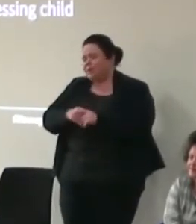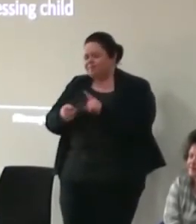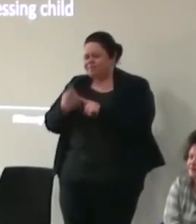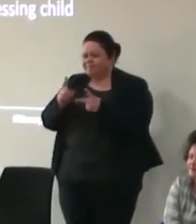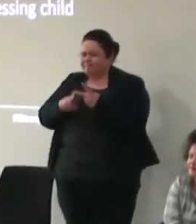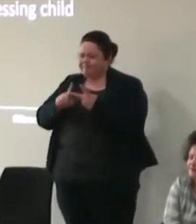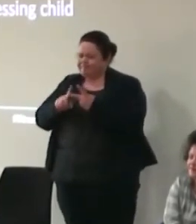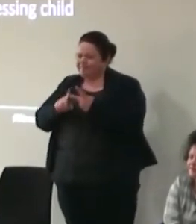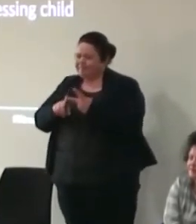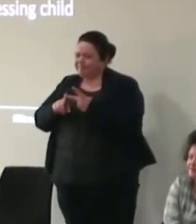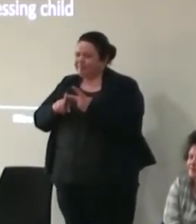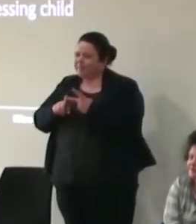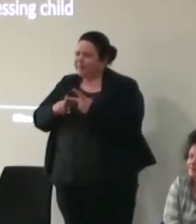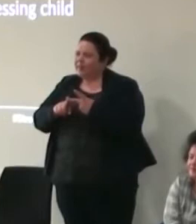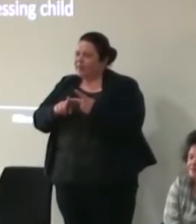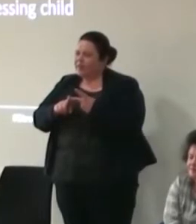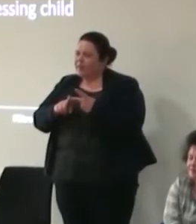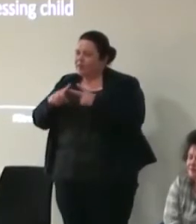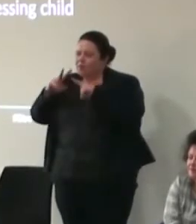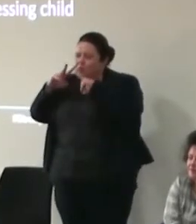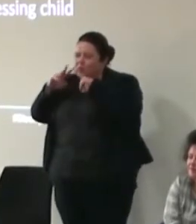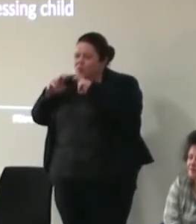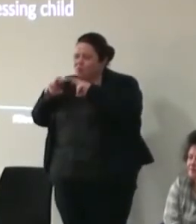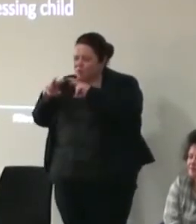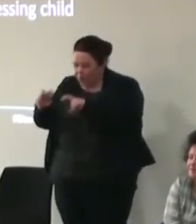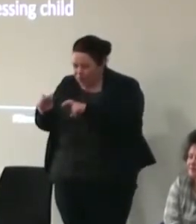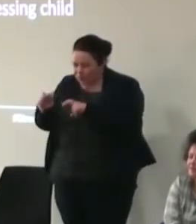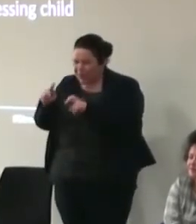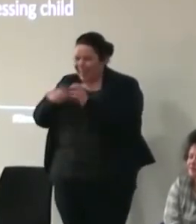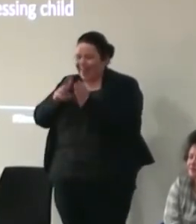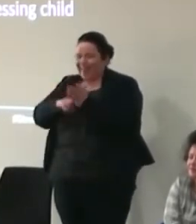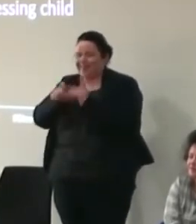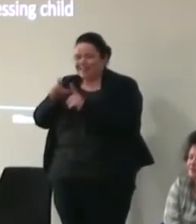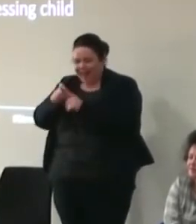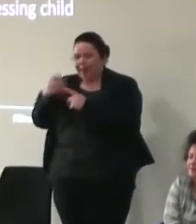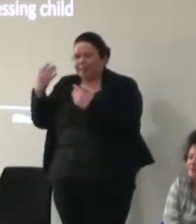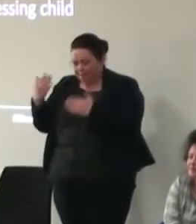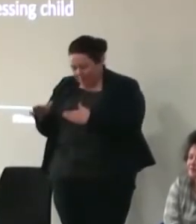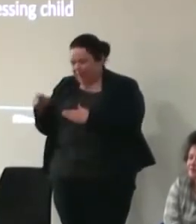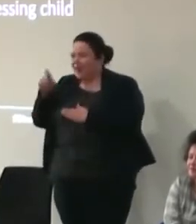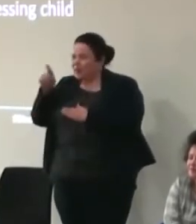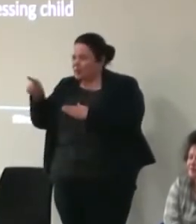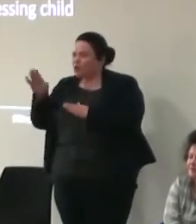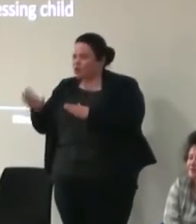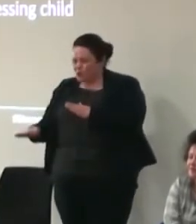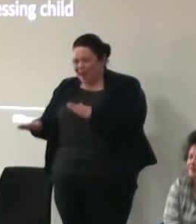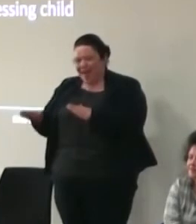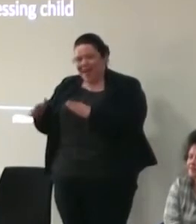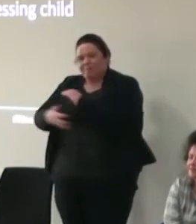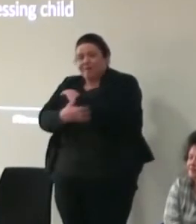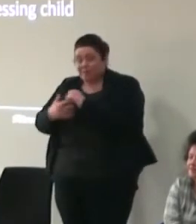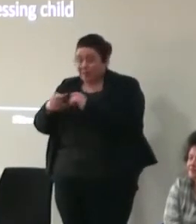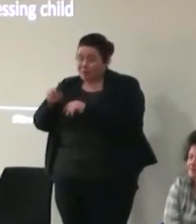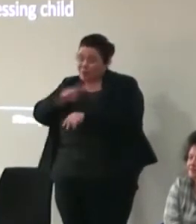thing just to signpost is that the research that A&D has done into child poverty and young people on free school meals specifically